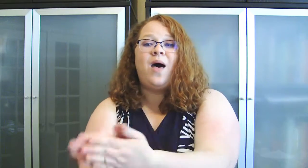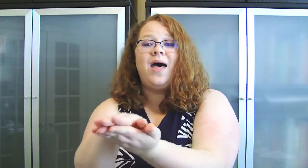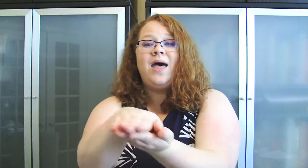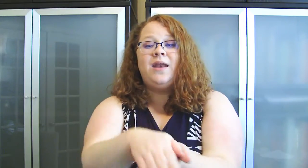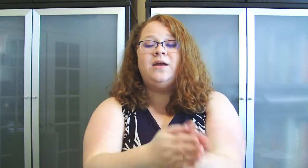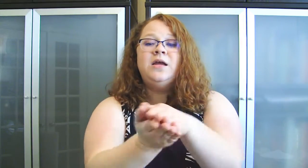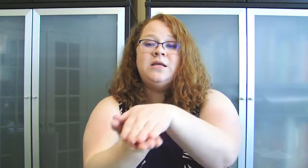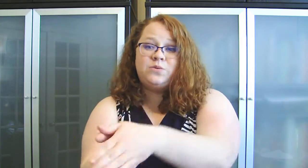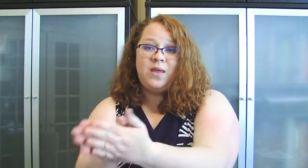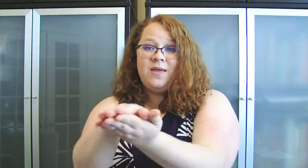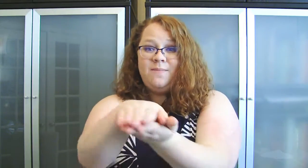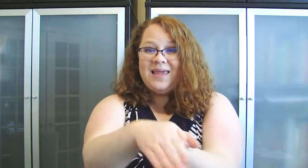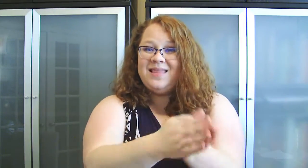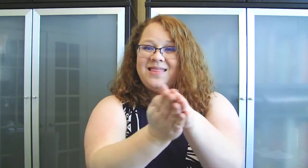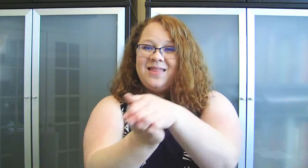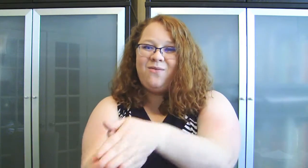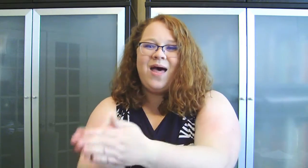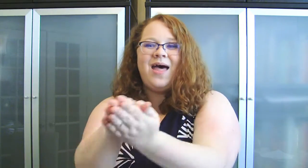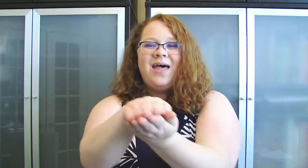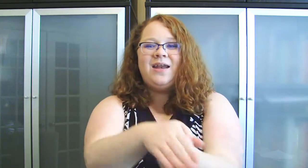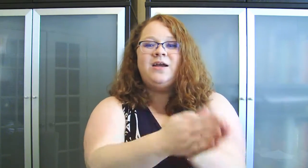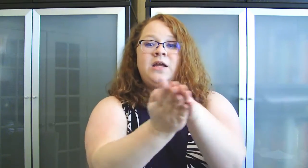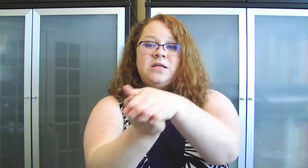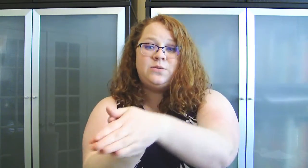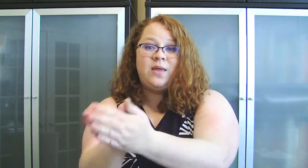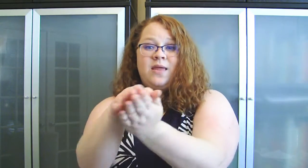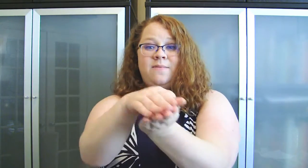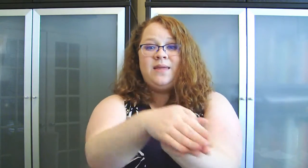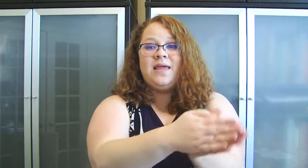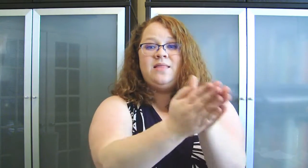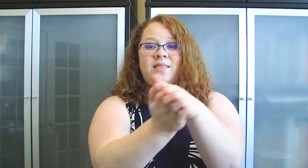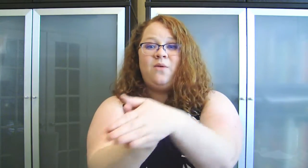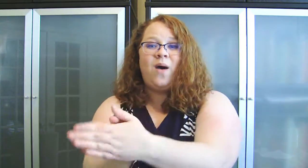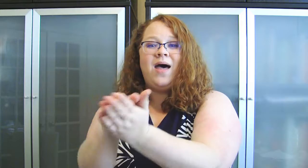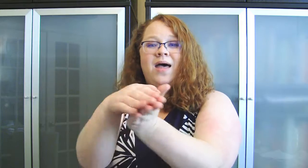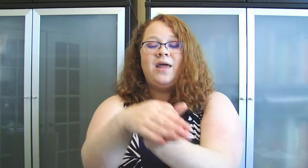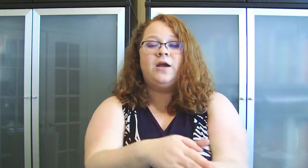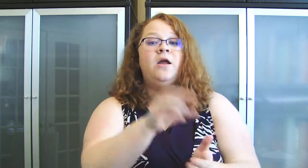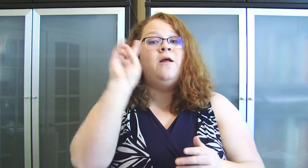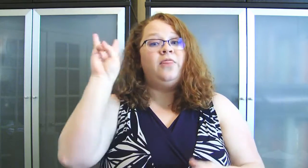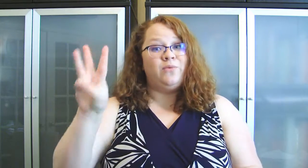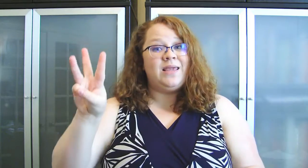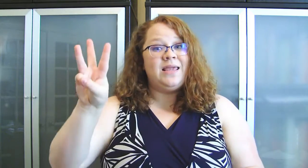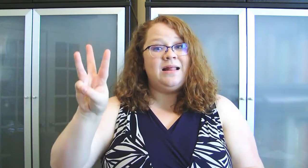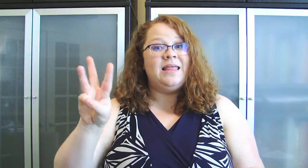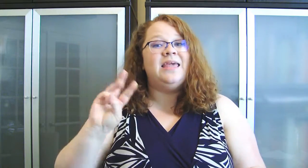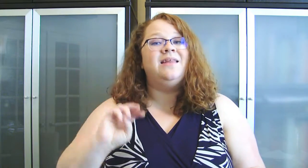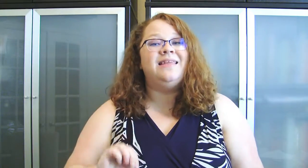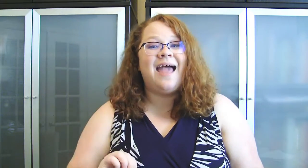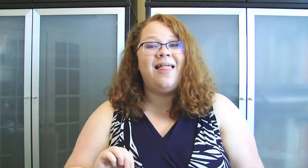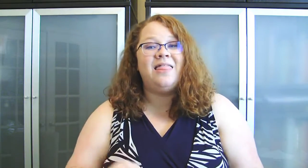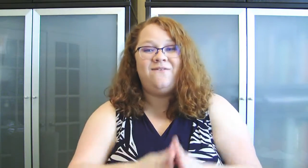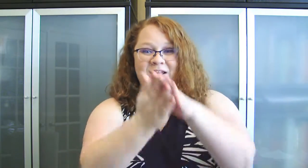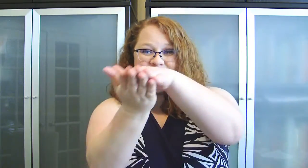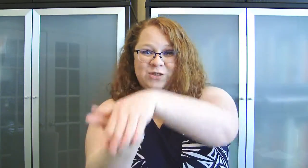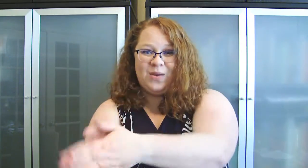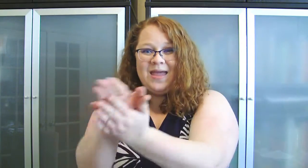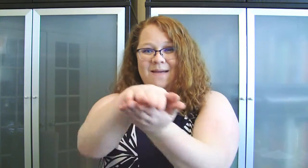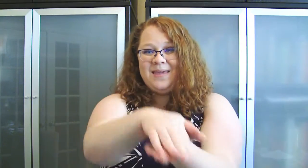water. Swimming in the water, swimming in the water. Three little yellow fish swimming